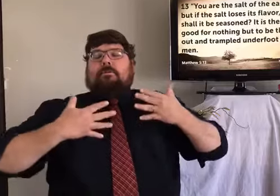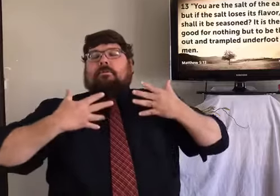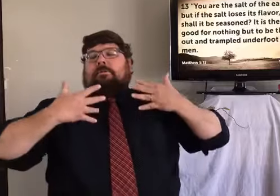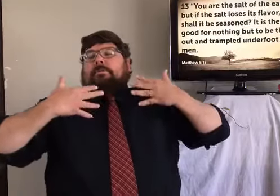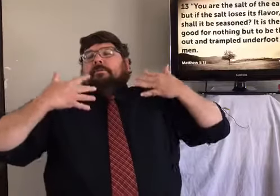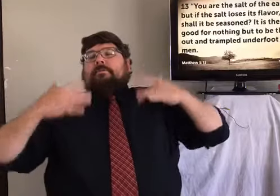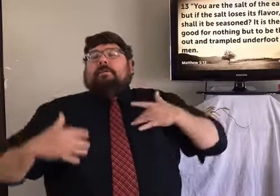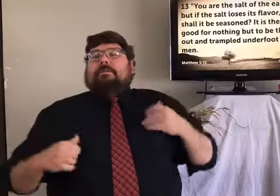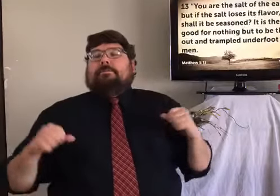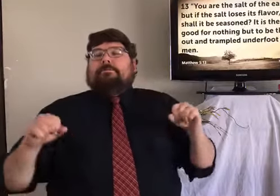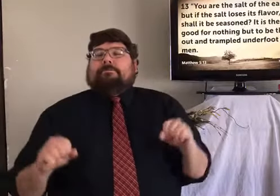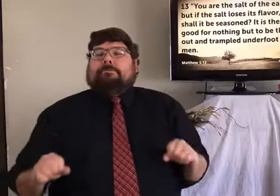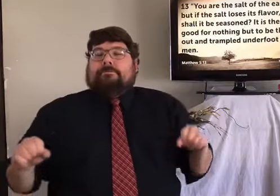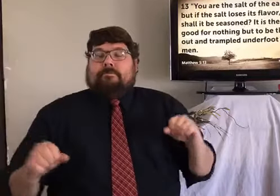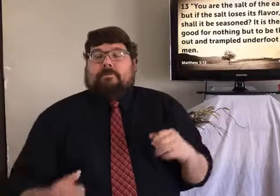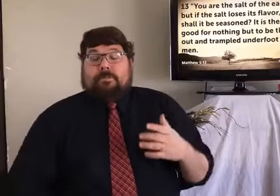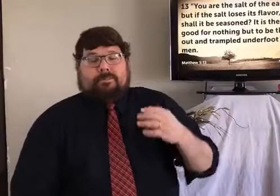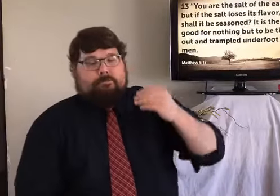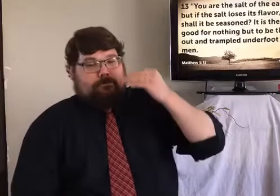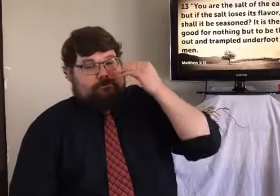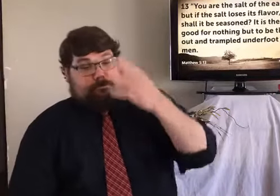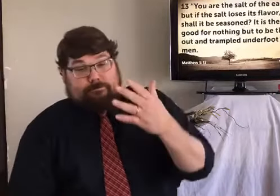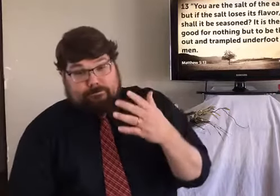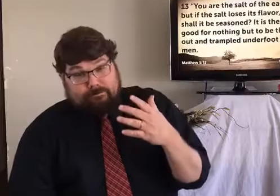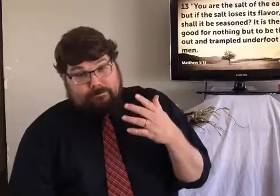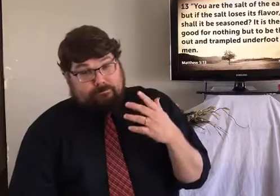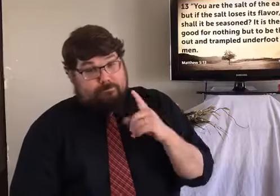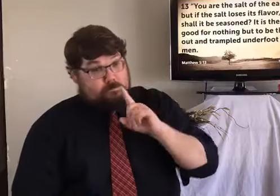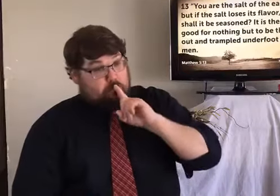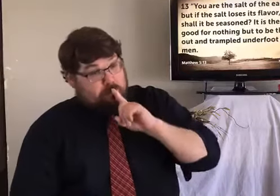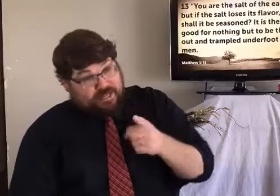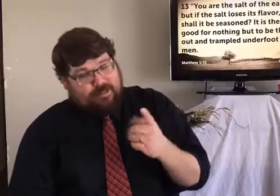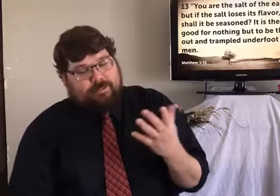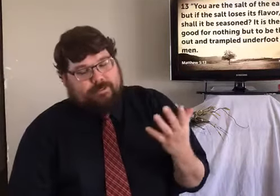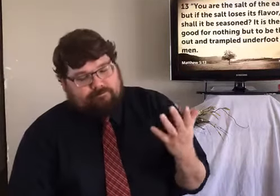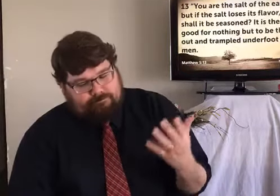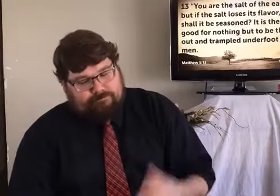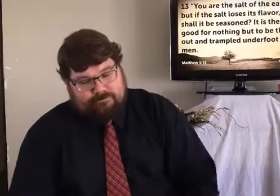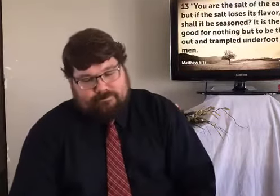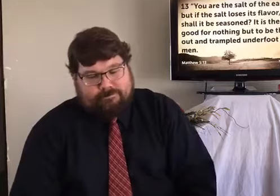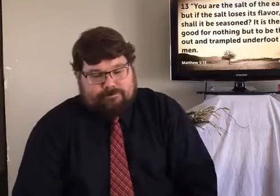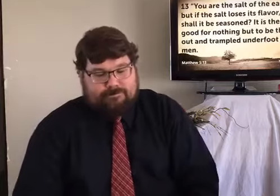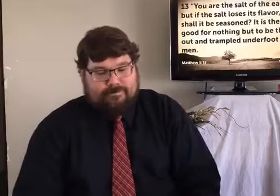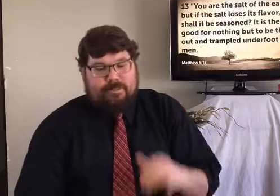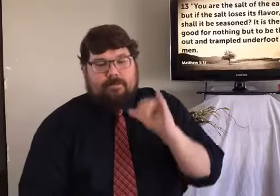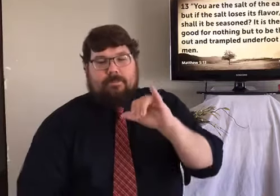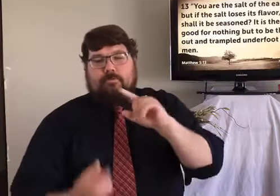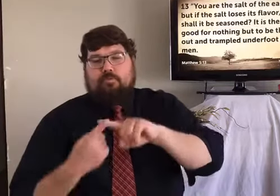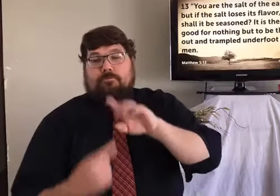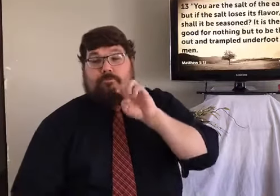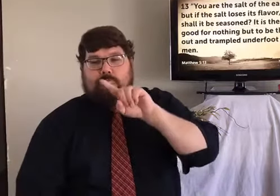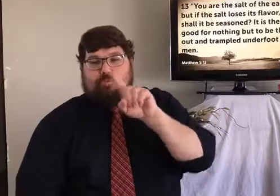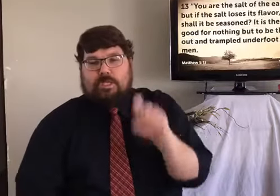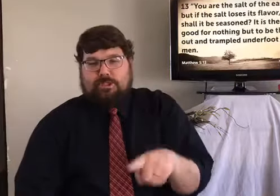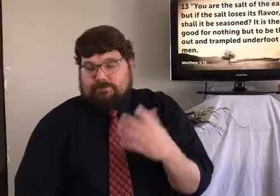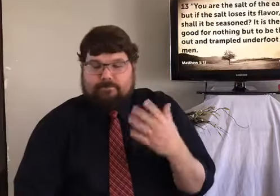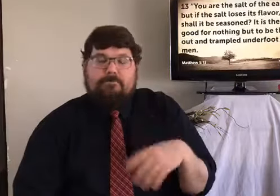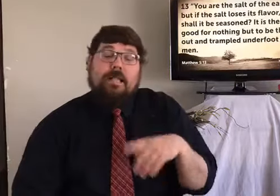boil it in some water, it's supposed to help your mood feel better. I don't know. Is that true? I don't know.